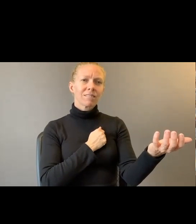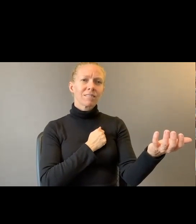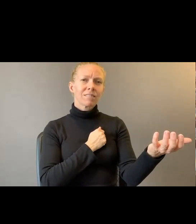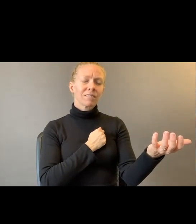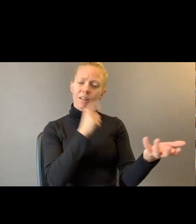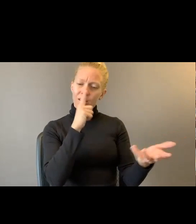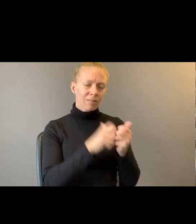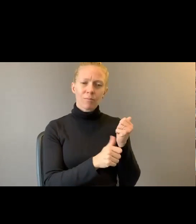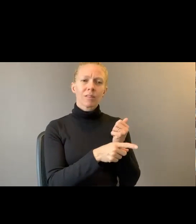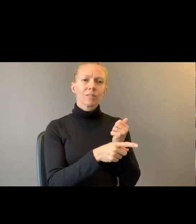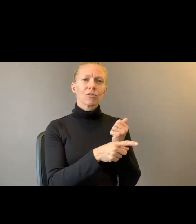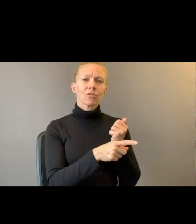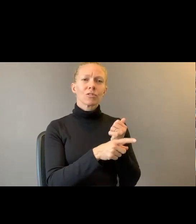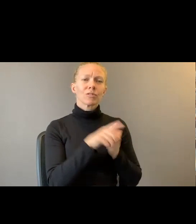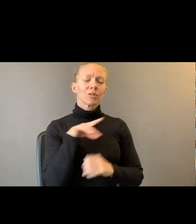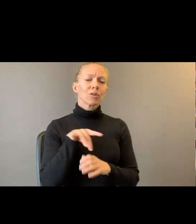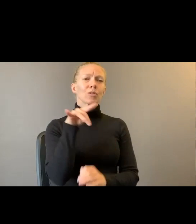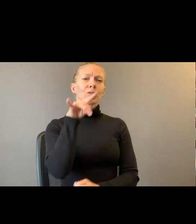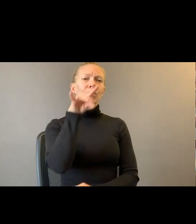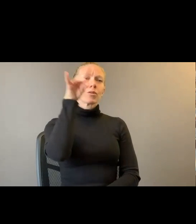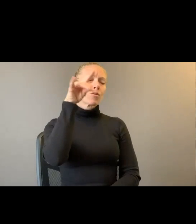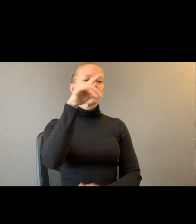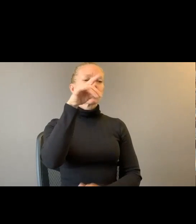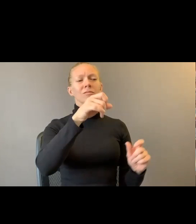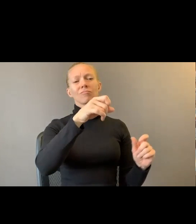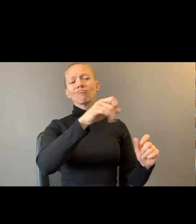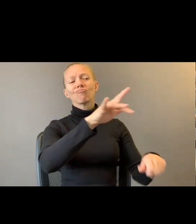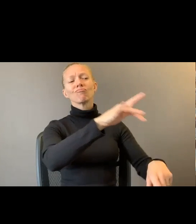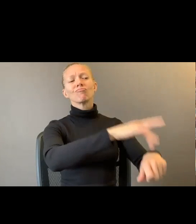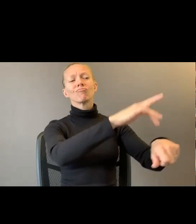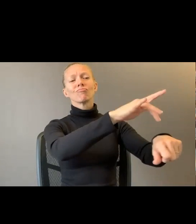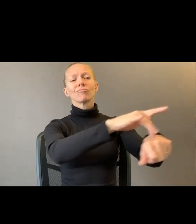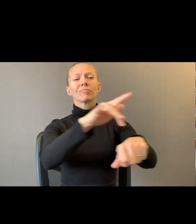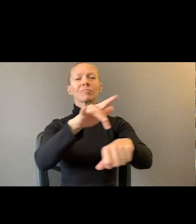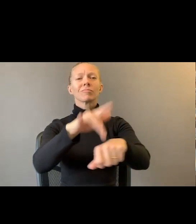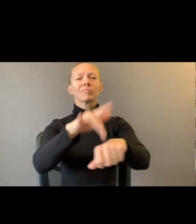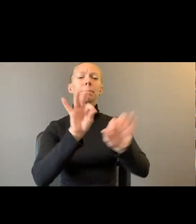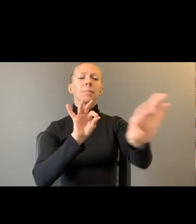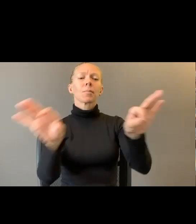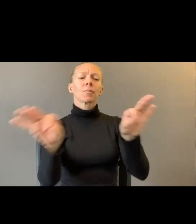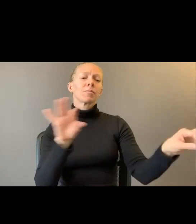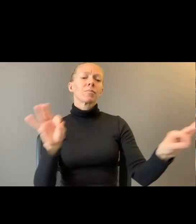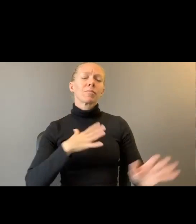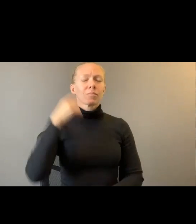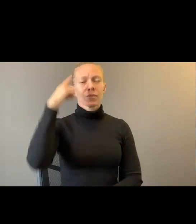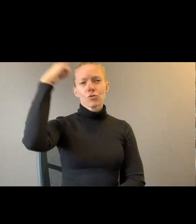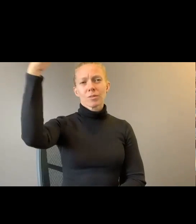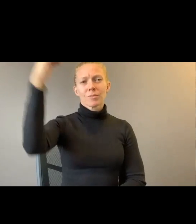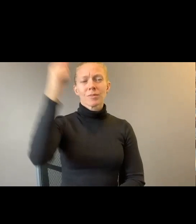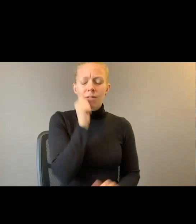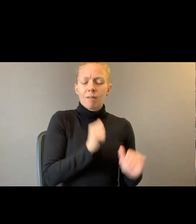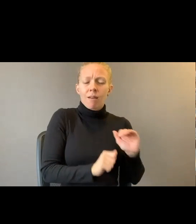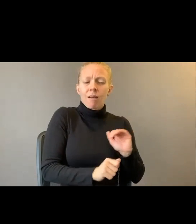of ghosts. Pluck over my dreaming. Hiding whatever it is of sorrow. That would profit me.